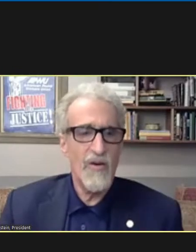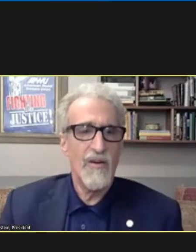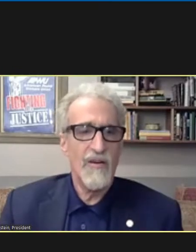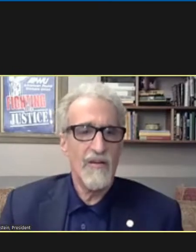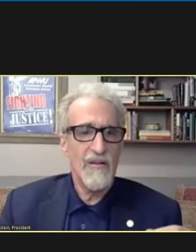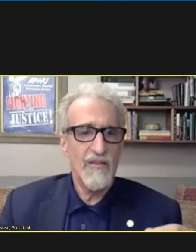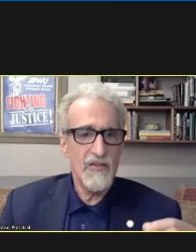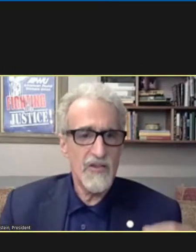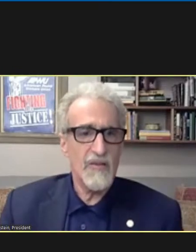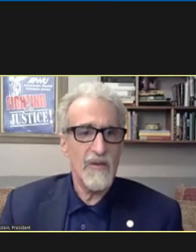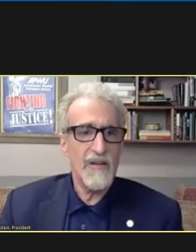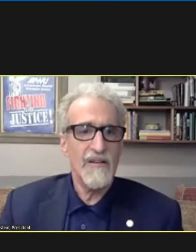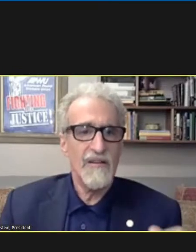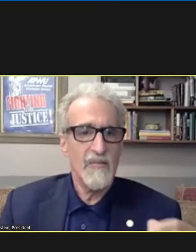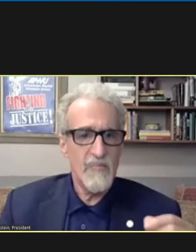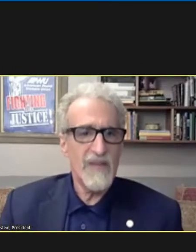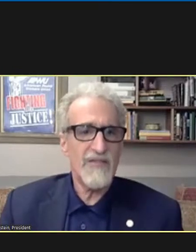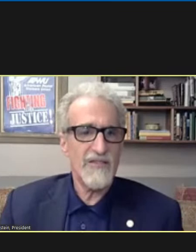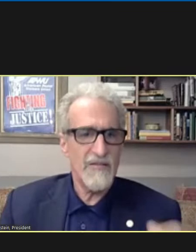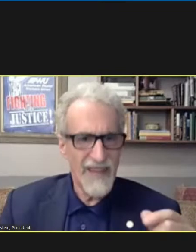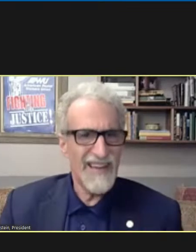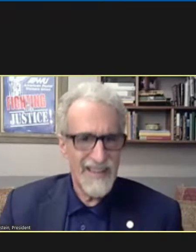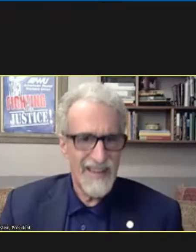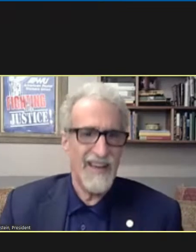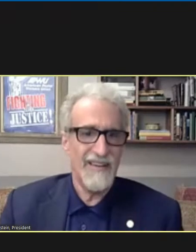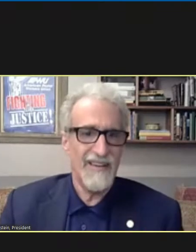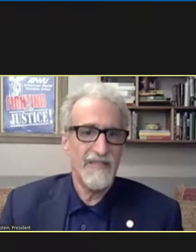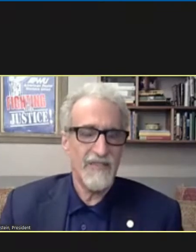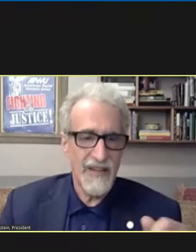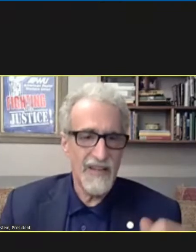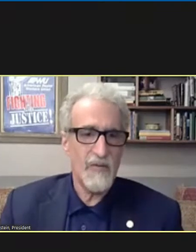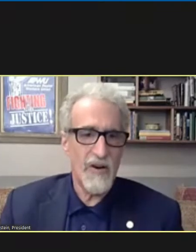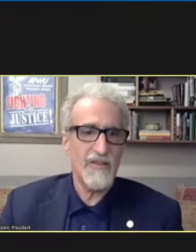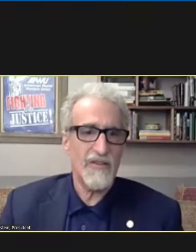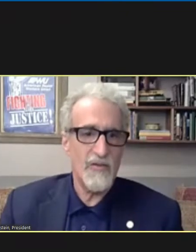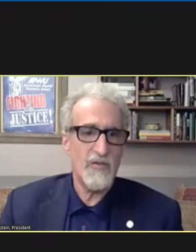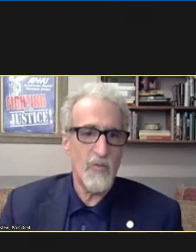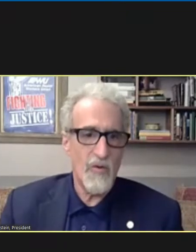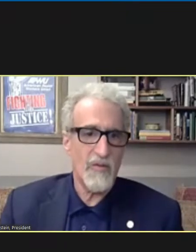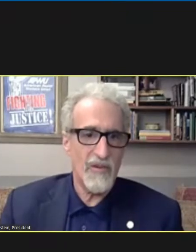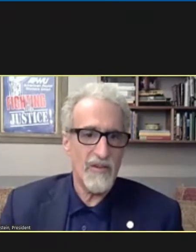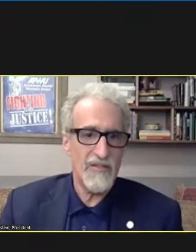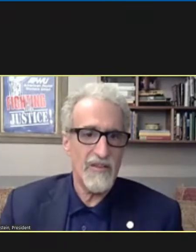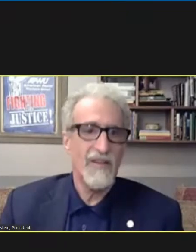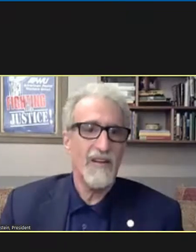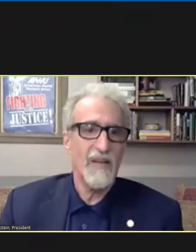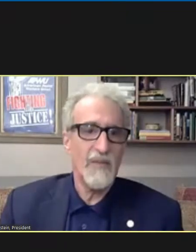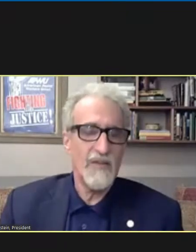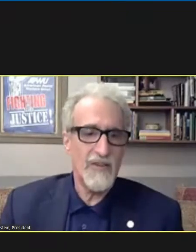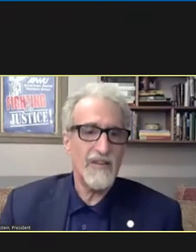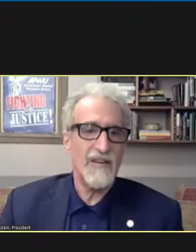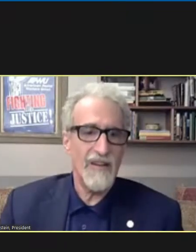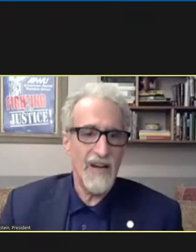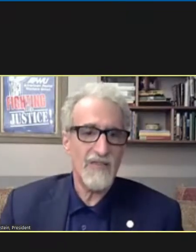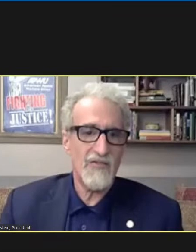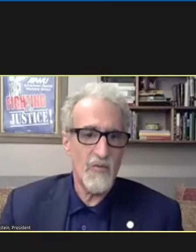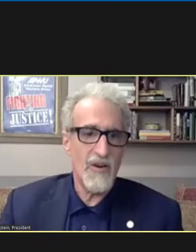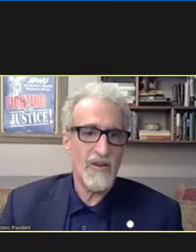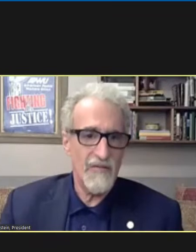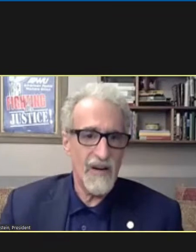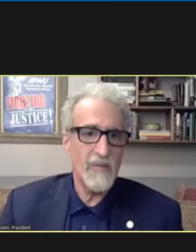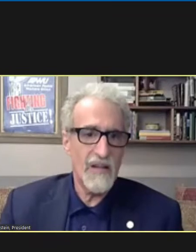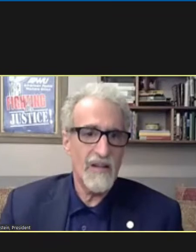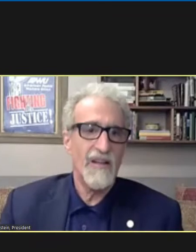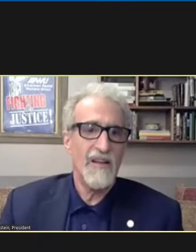there's no legitimate basis of any kind for any worker to go into workplace and be treated in a